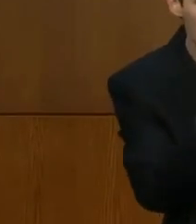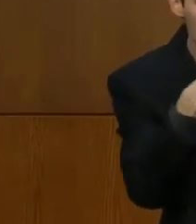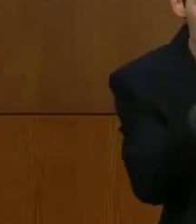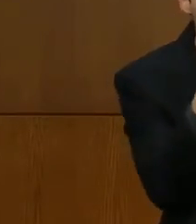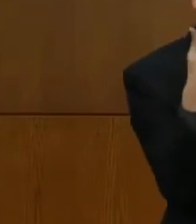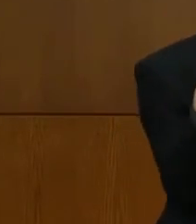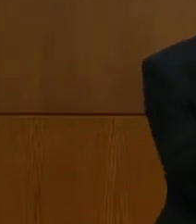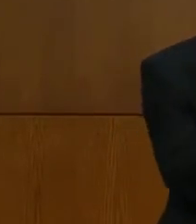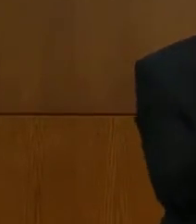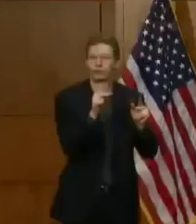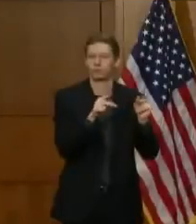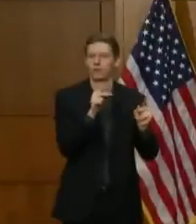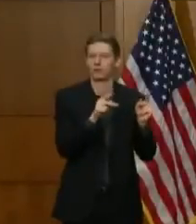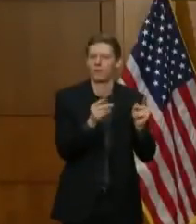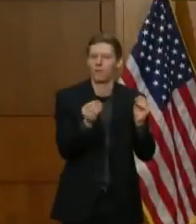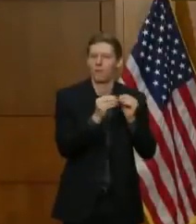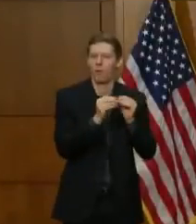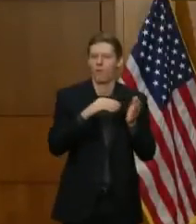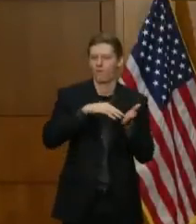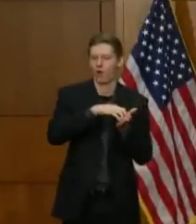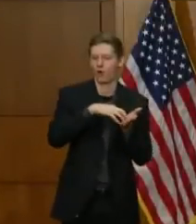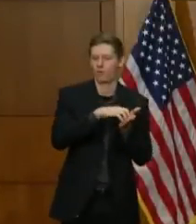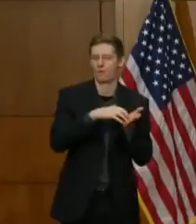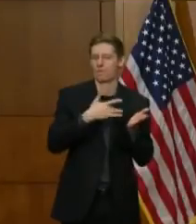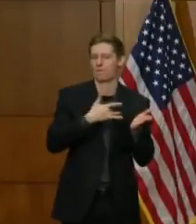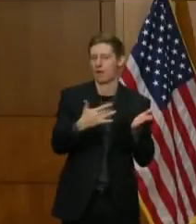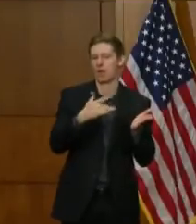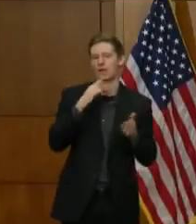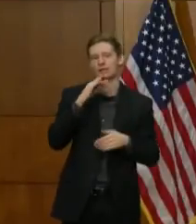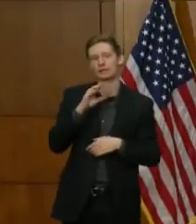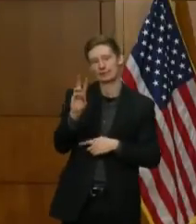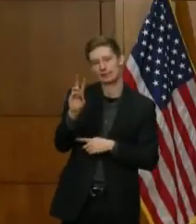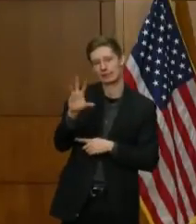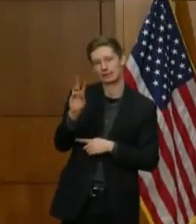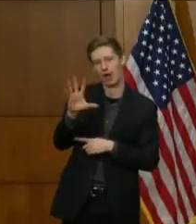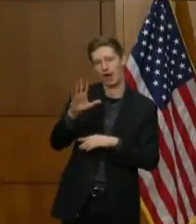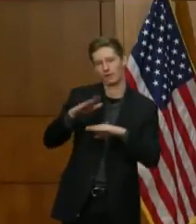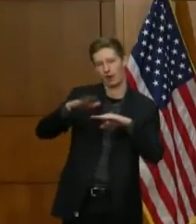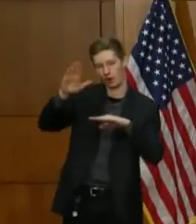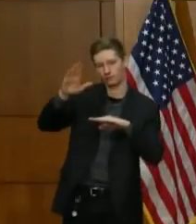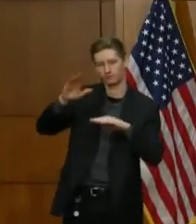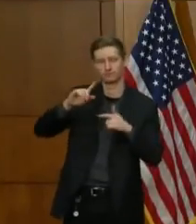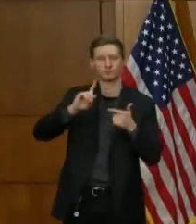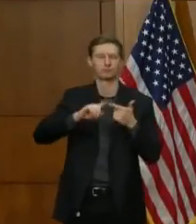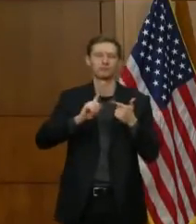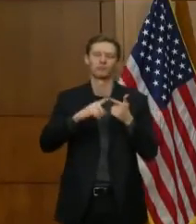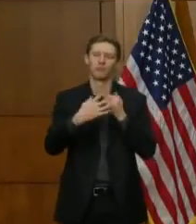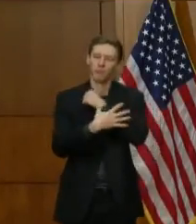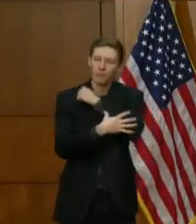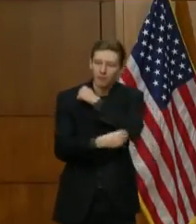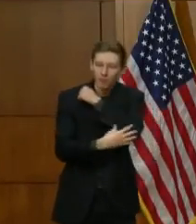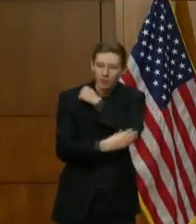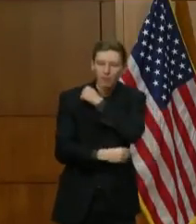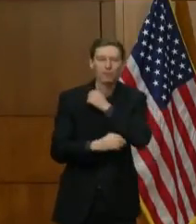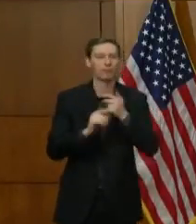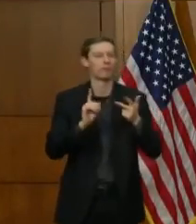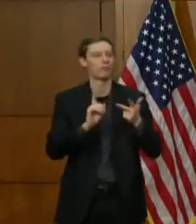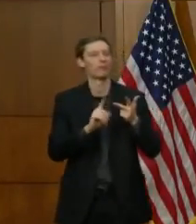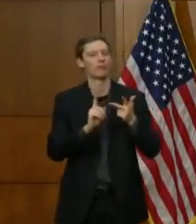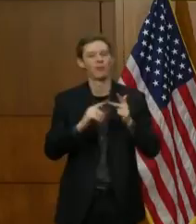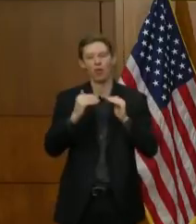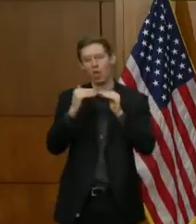vulnerable. Those age 65 and up, those who are of low income, and those from disadvantaged